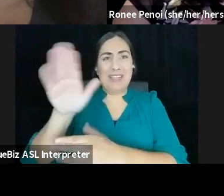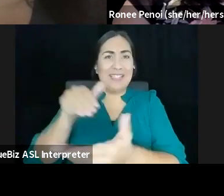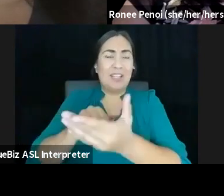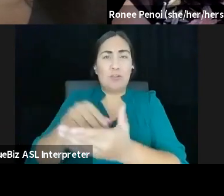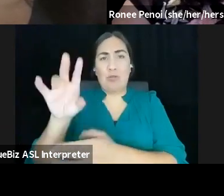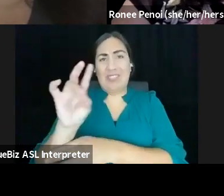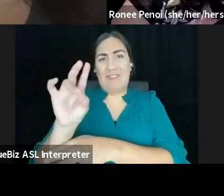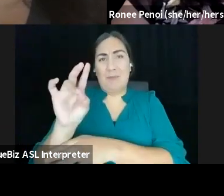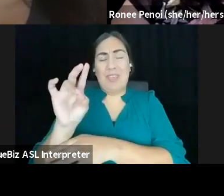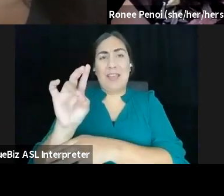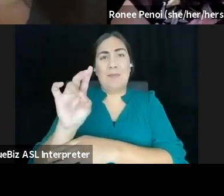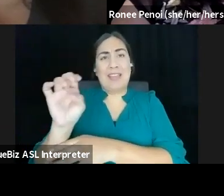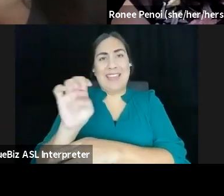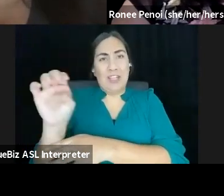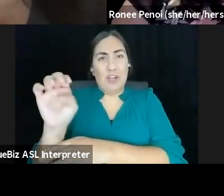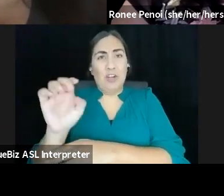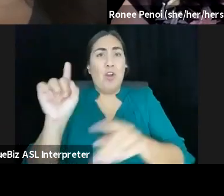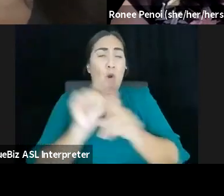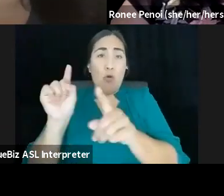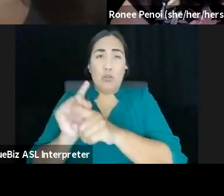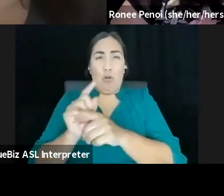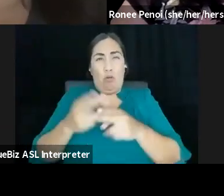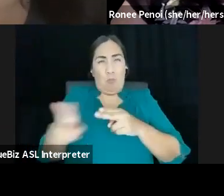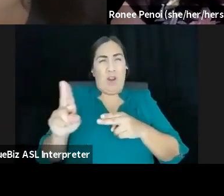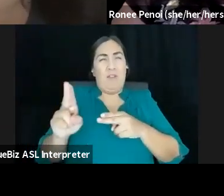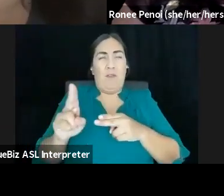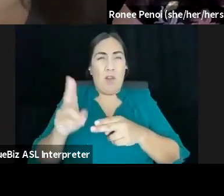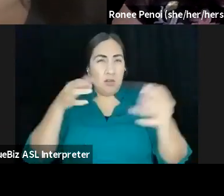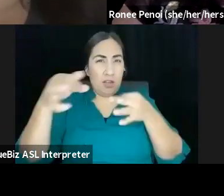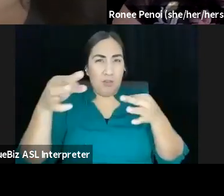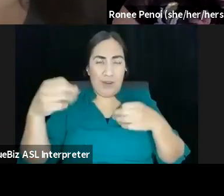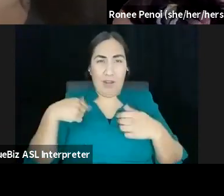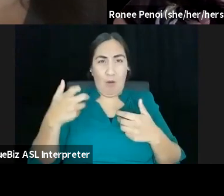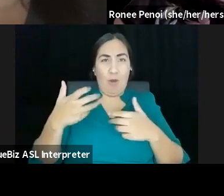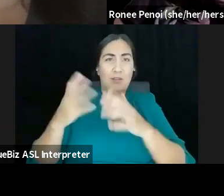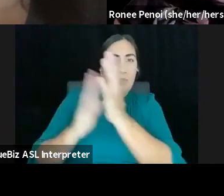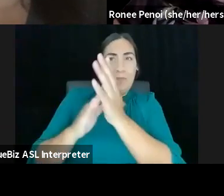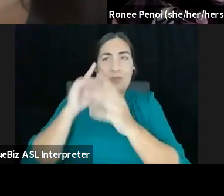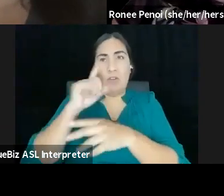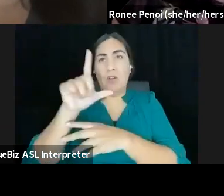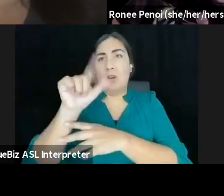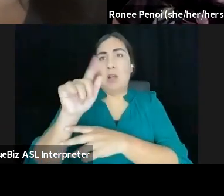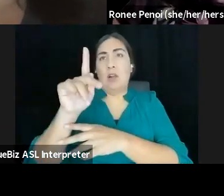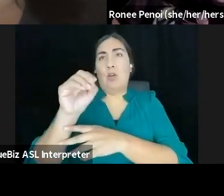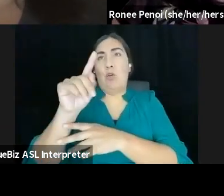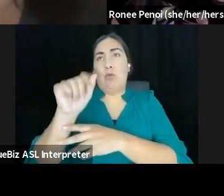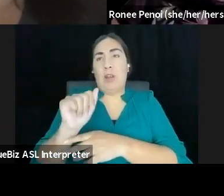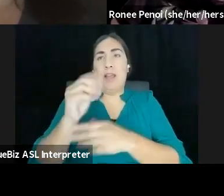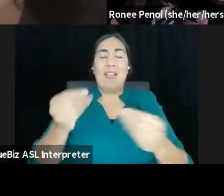Also, I take a brief moment to shout out, once again, the Lakota Land Protectors, who are demanding their land back and